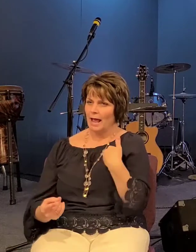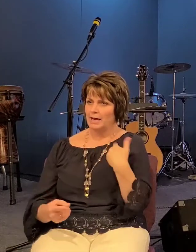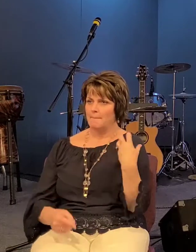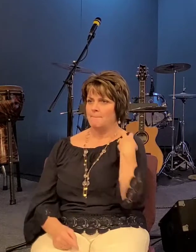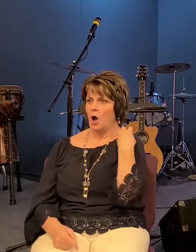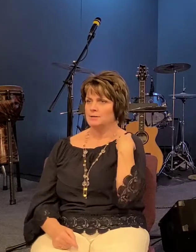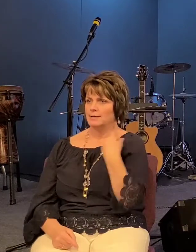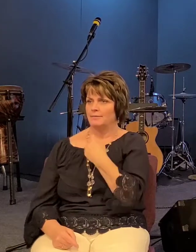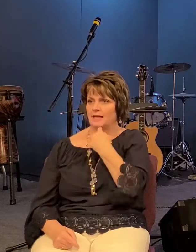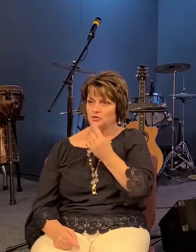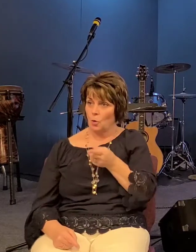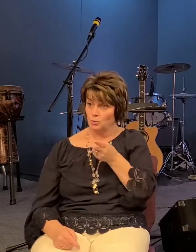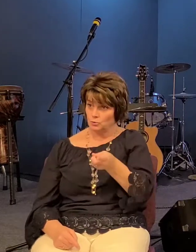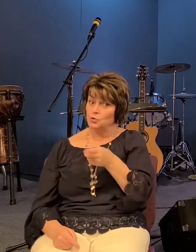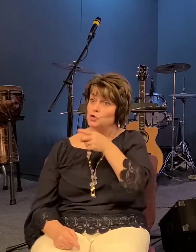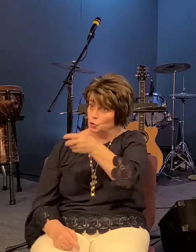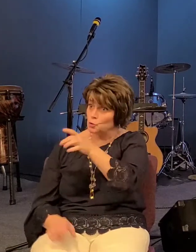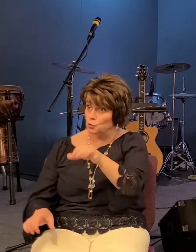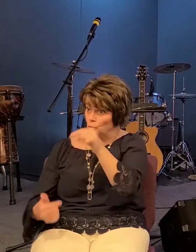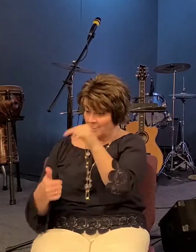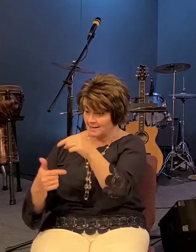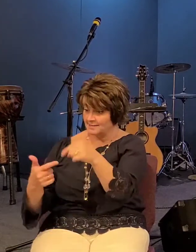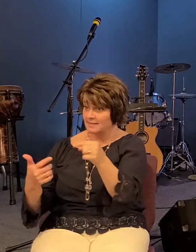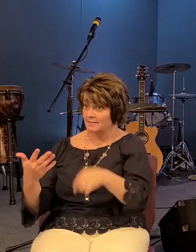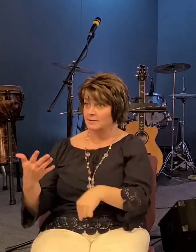and did something else completely different